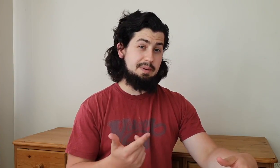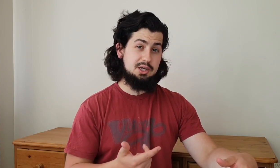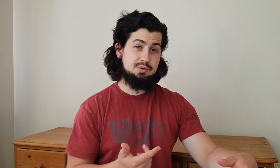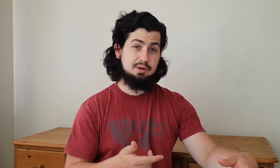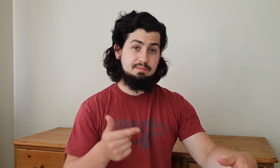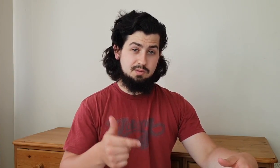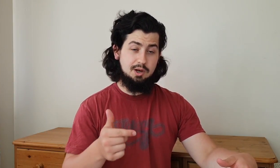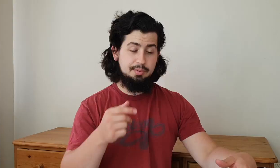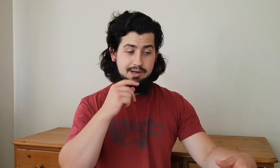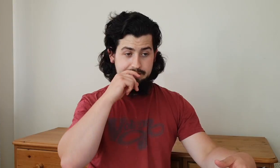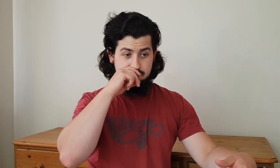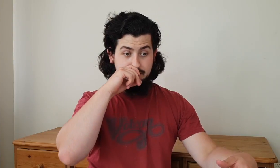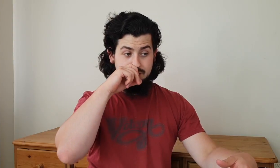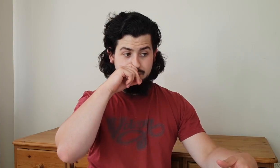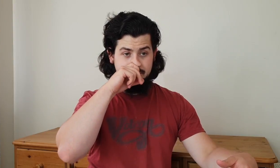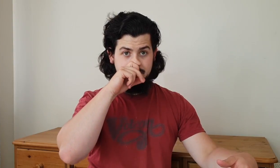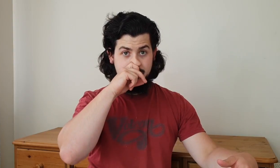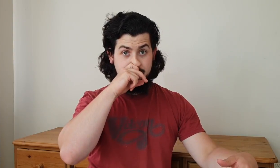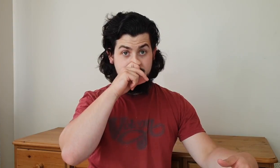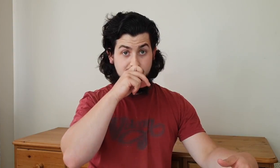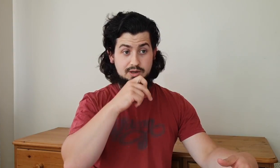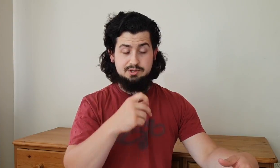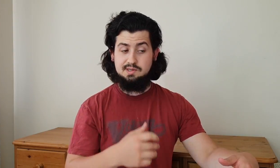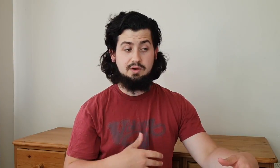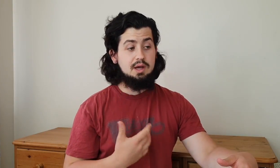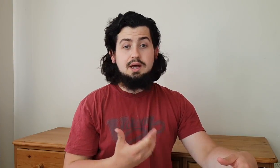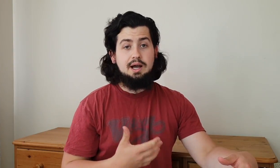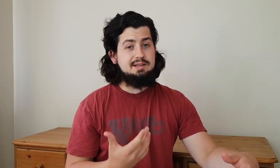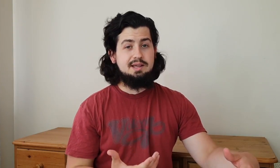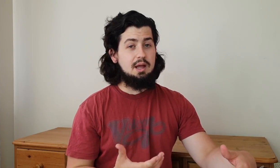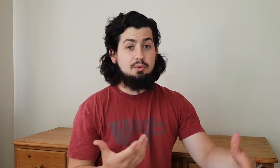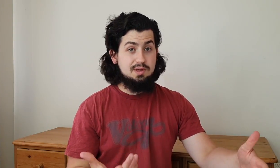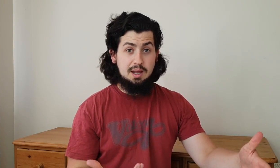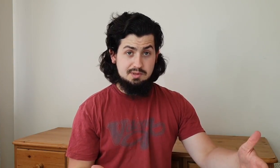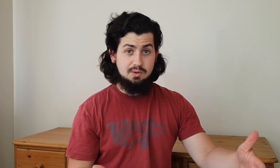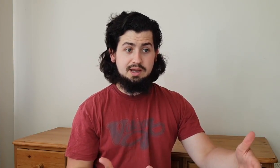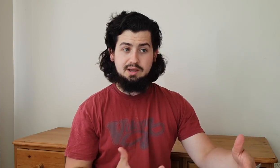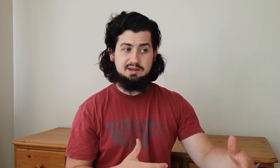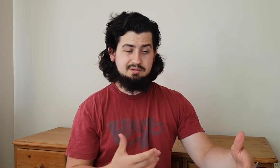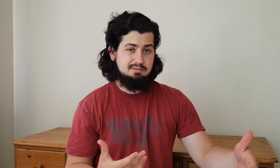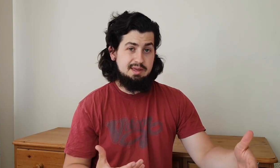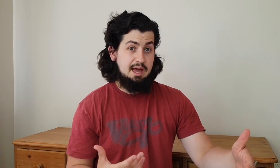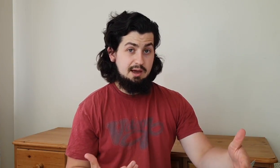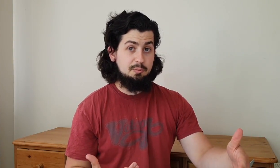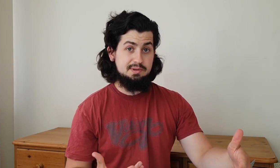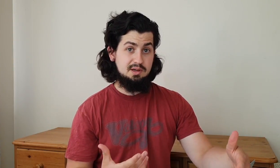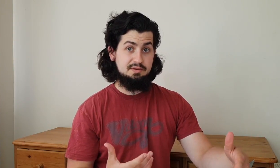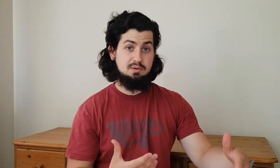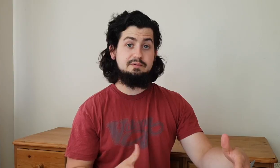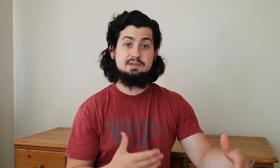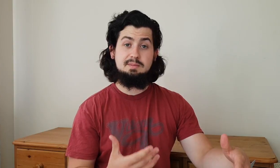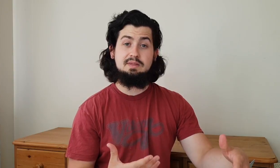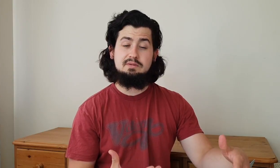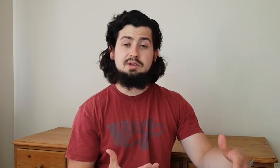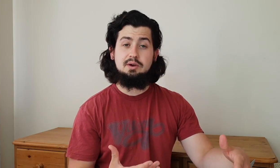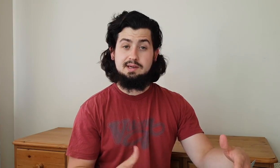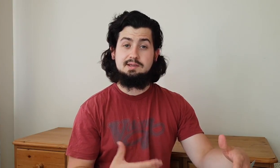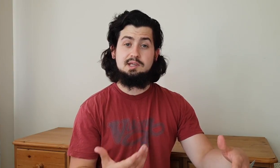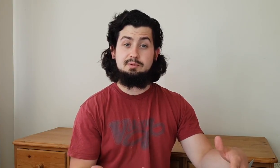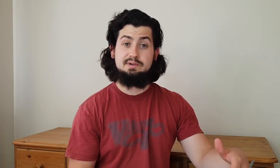Patreon as well I'll put a link to the Patreon in the description as well just so I can dedicate more time to it and I can get help and stuff as well for us to make these videos accessible for